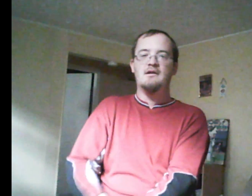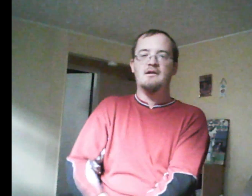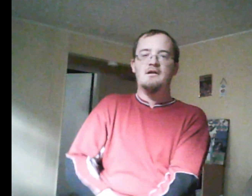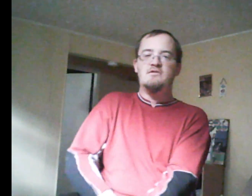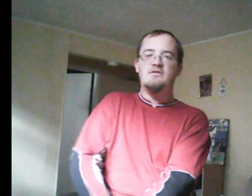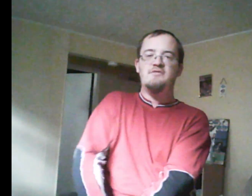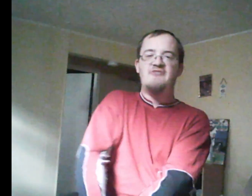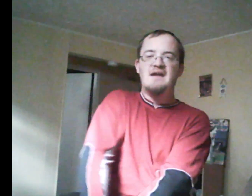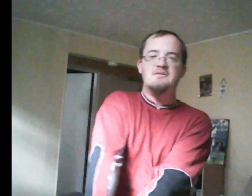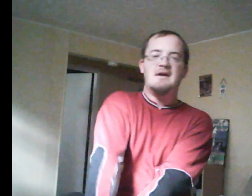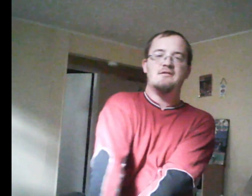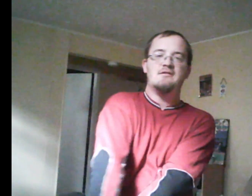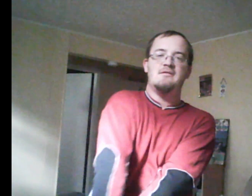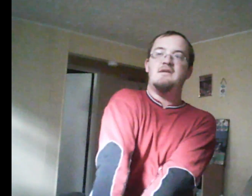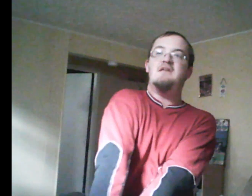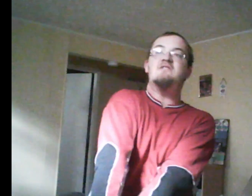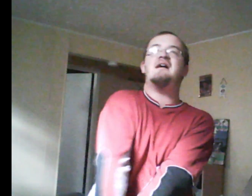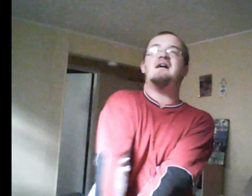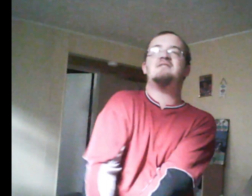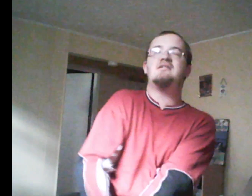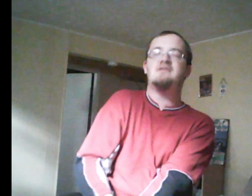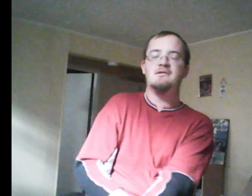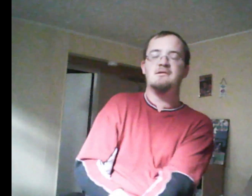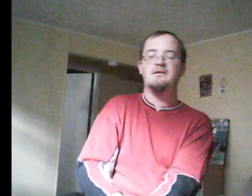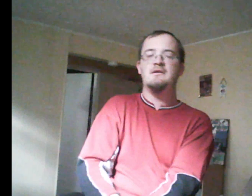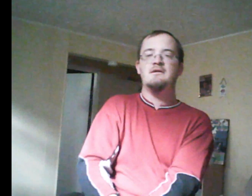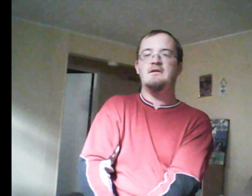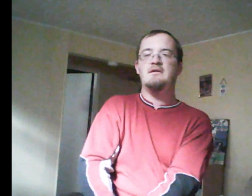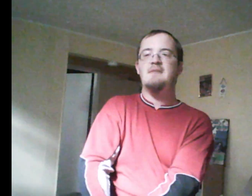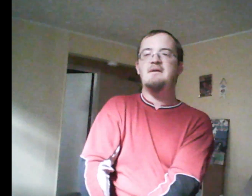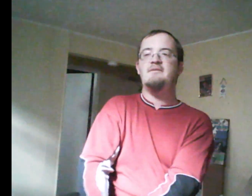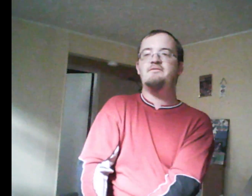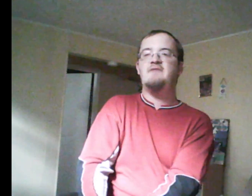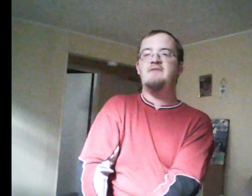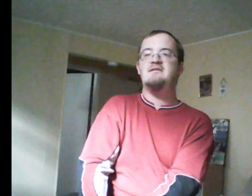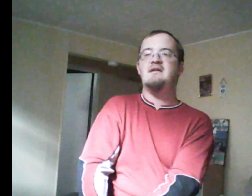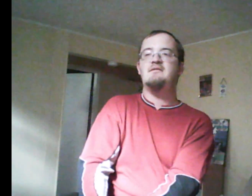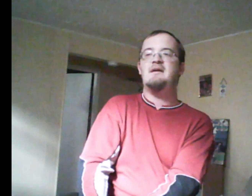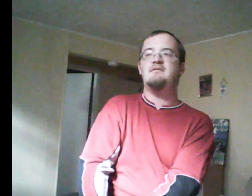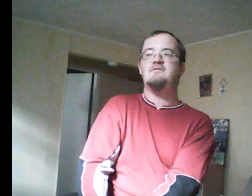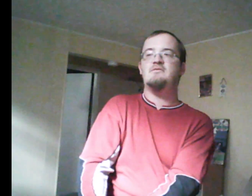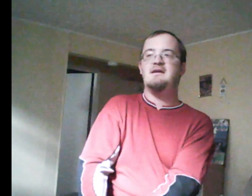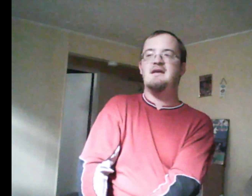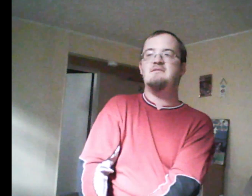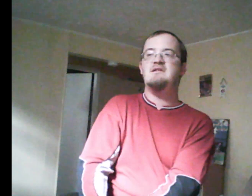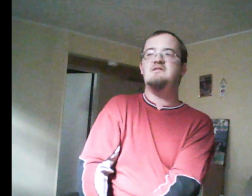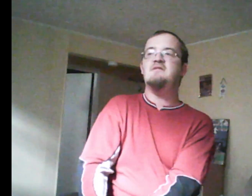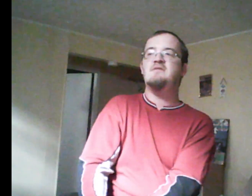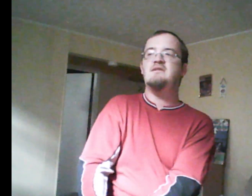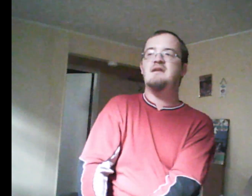So, the fact of the matter is that, you know, Emma finds out about Rick and needs to do something to get